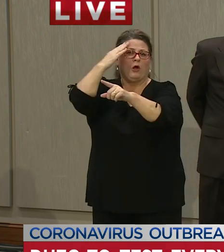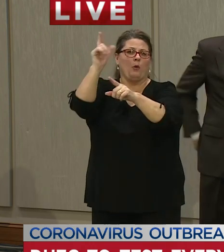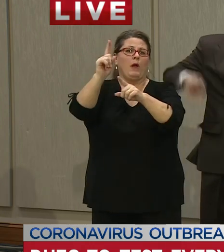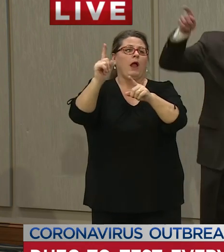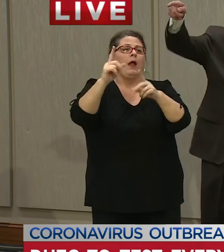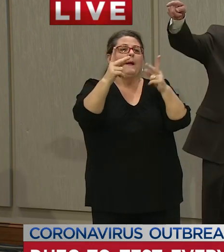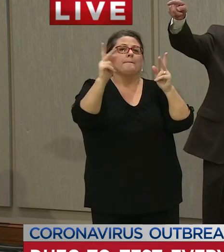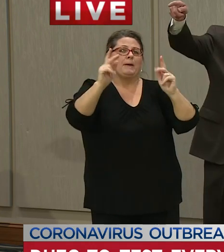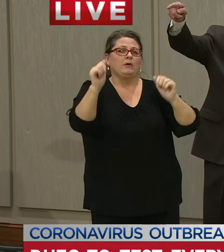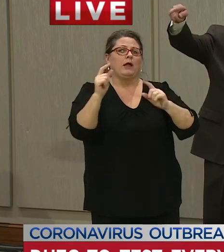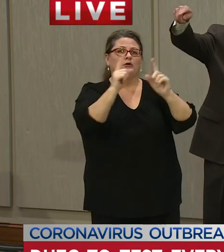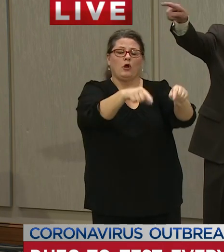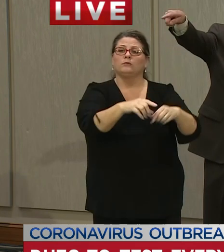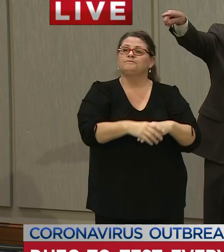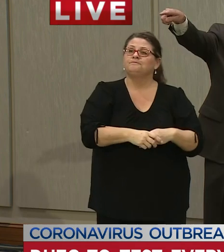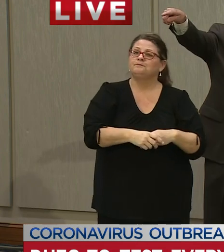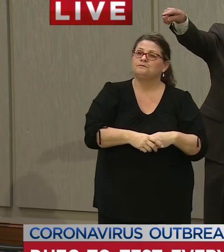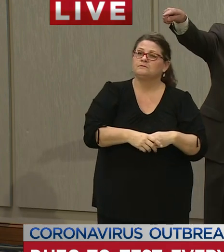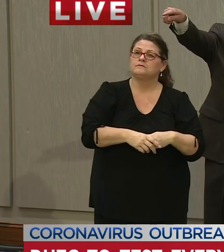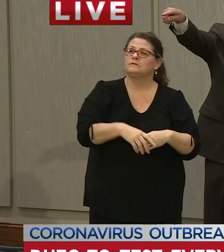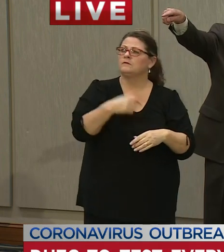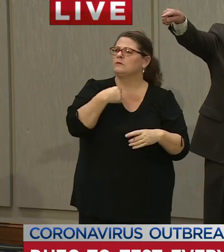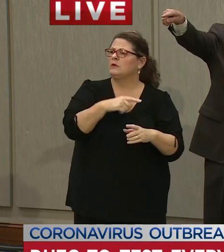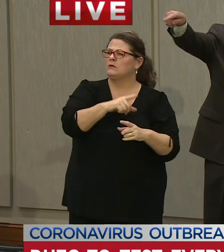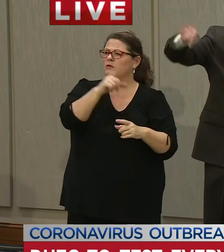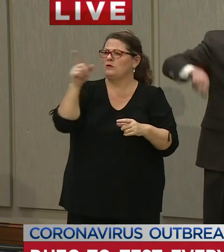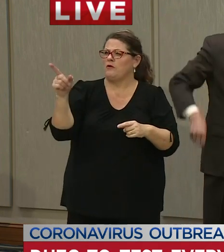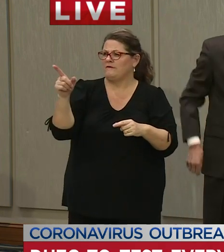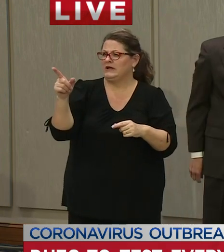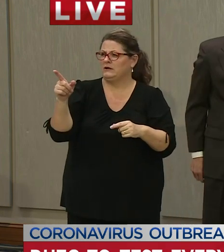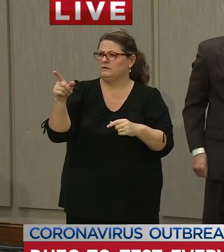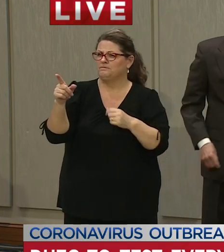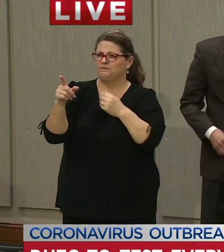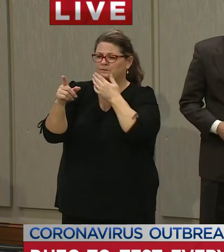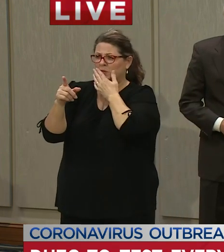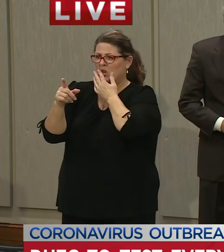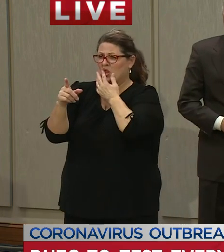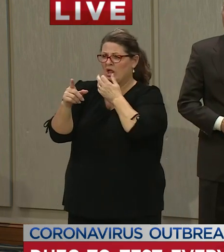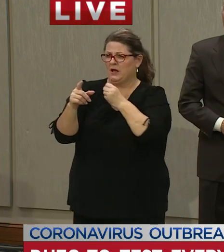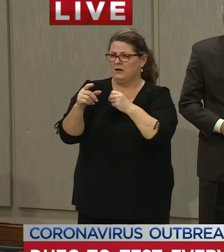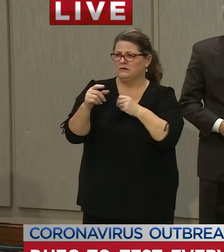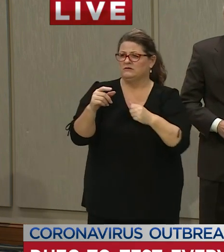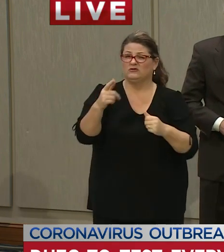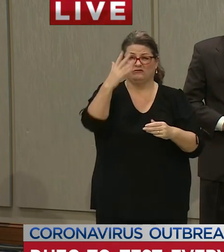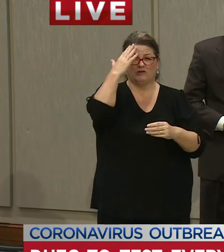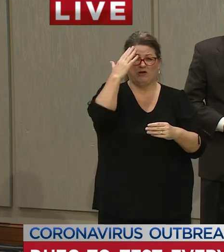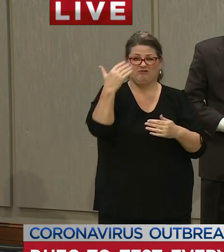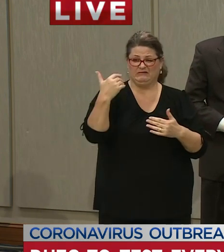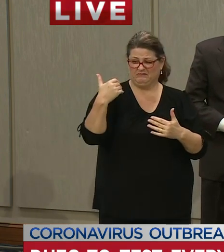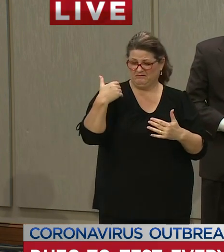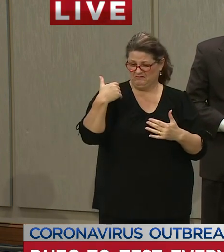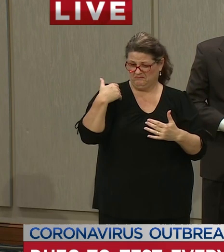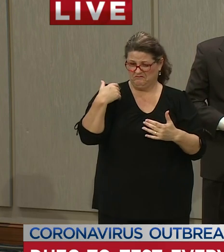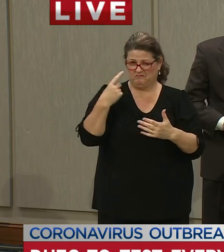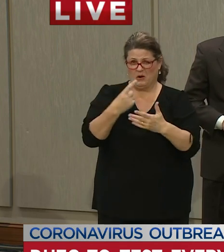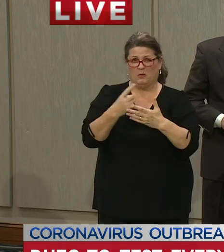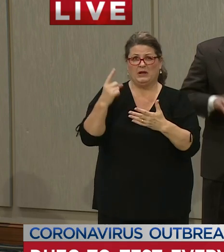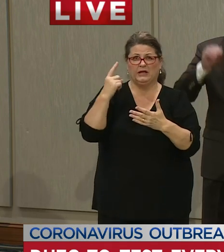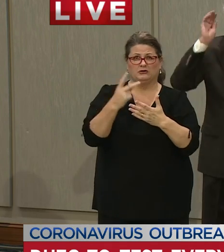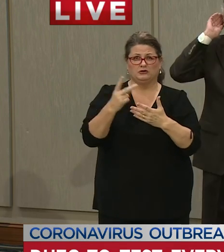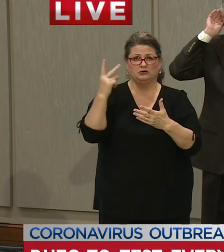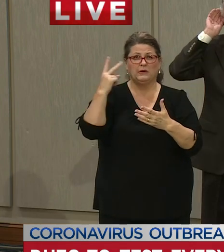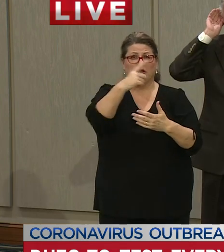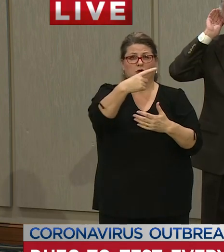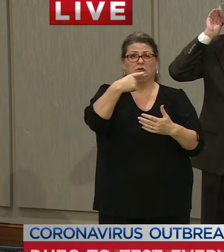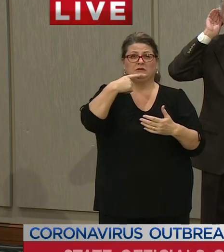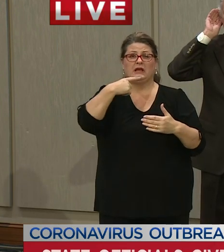just just to confirm let's go over here um over the last couple days uh last couple weeks you've saying that the curve has